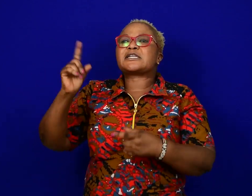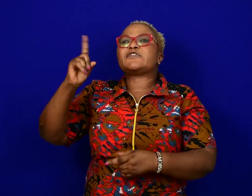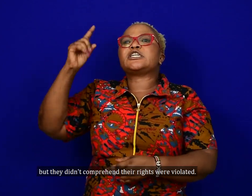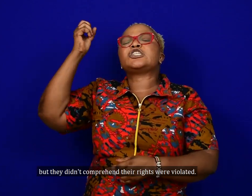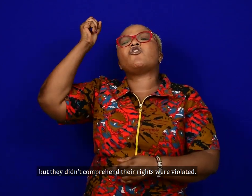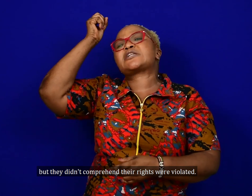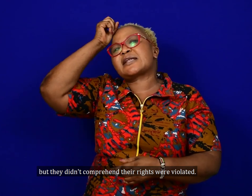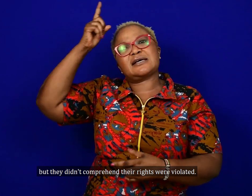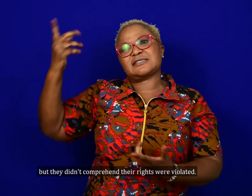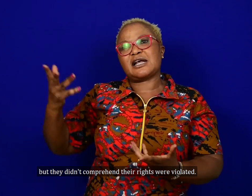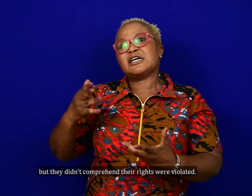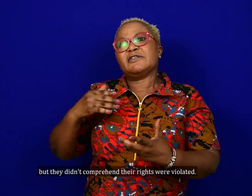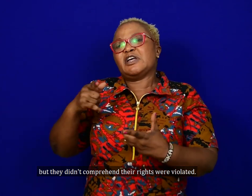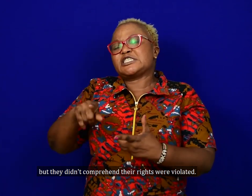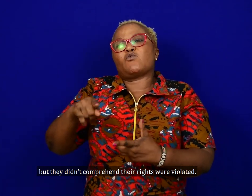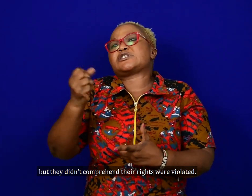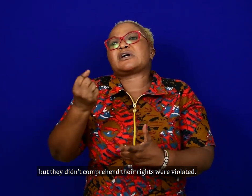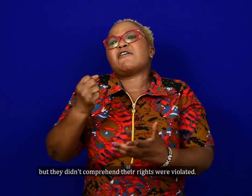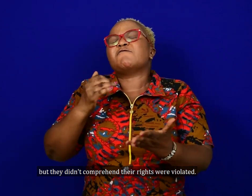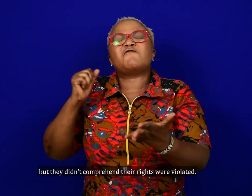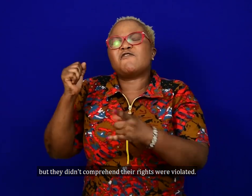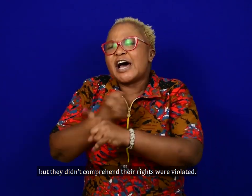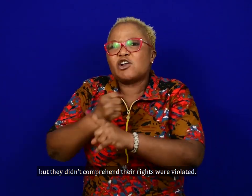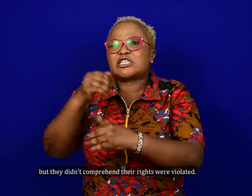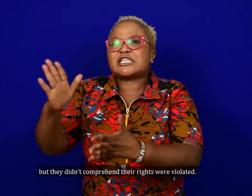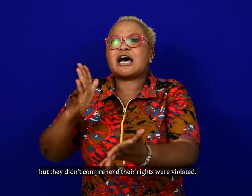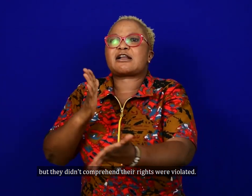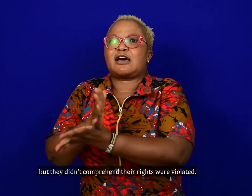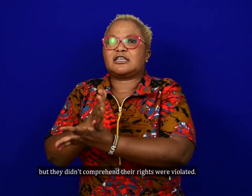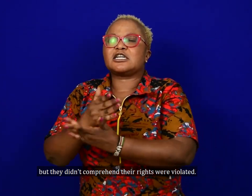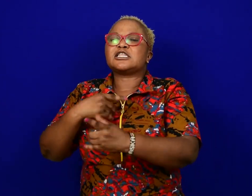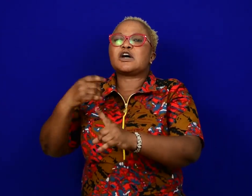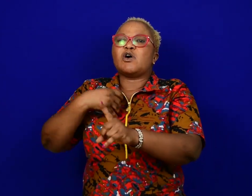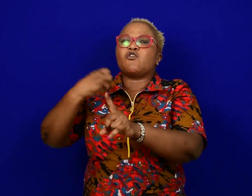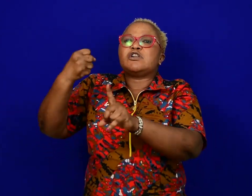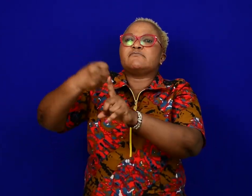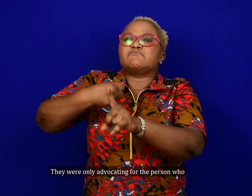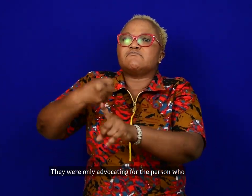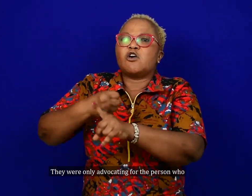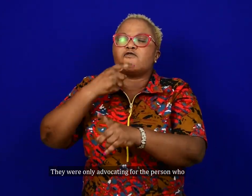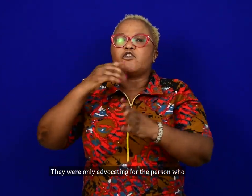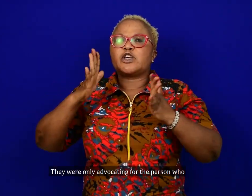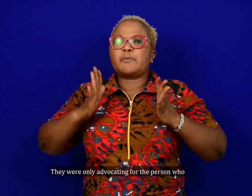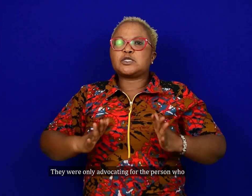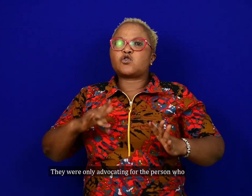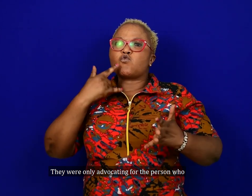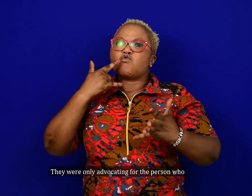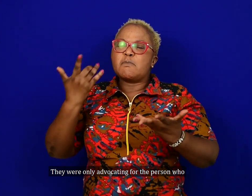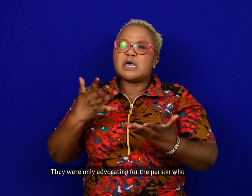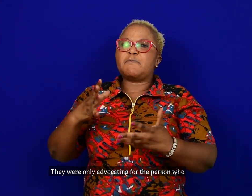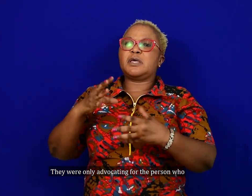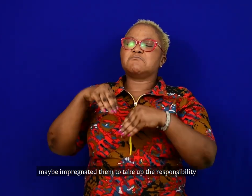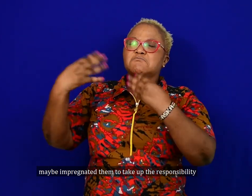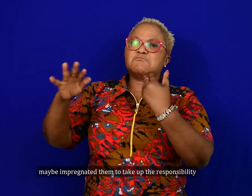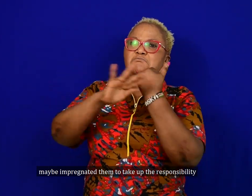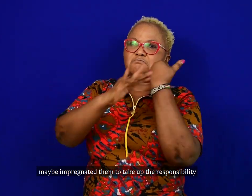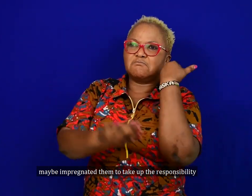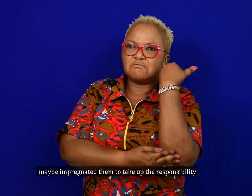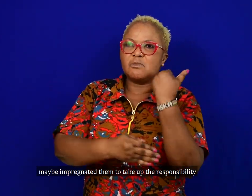but they didn't comprehend that their rights were violated. They were only advocating for the person who maybe impregnated